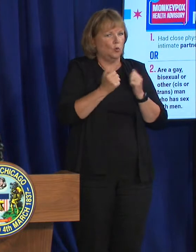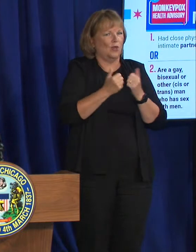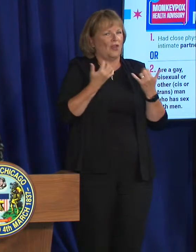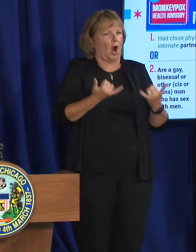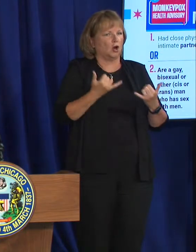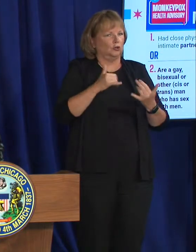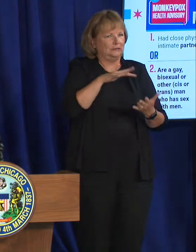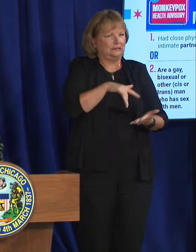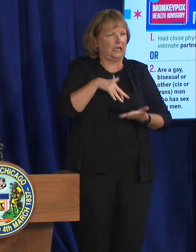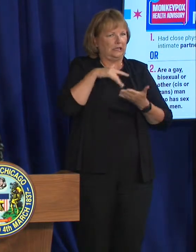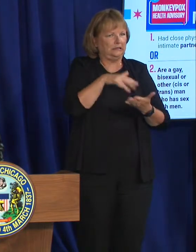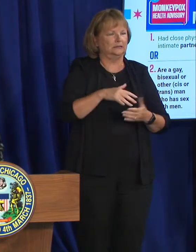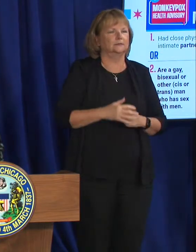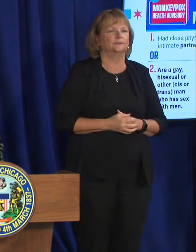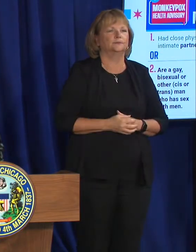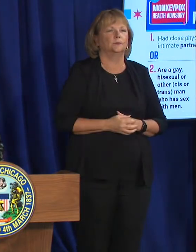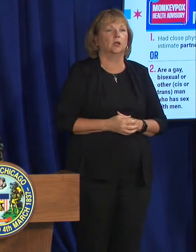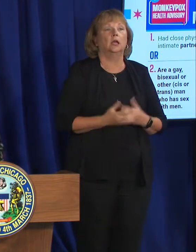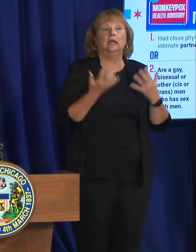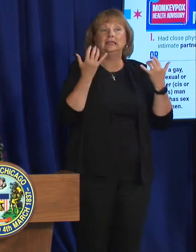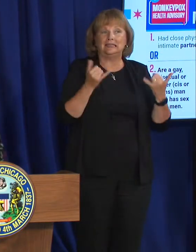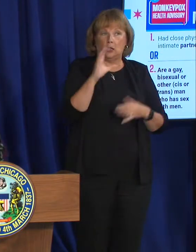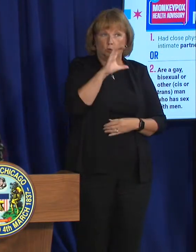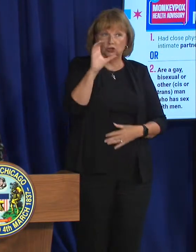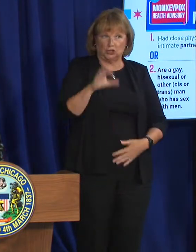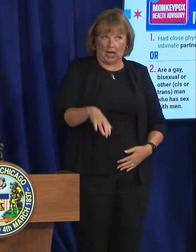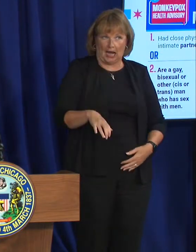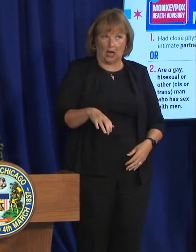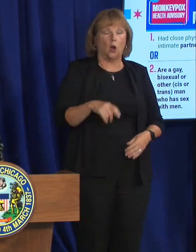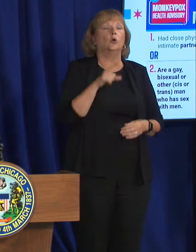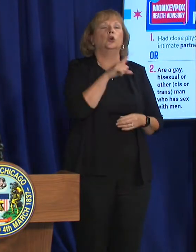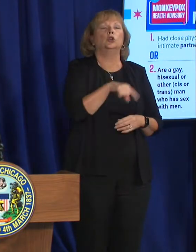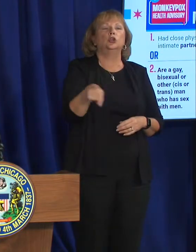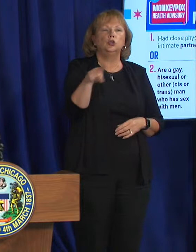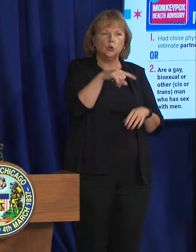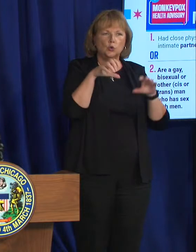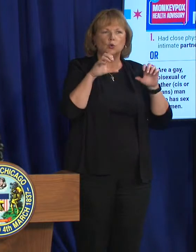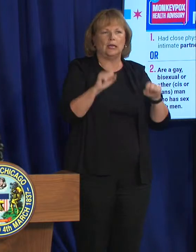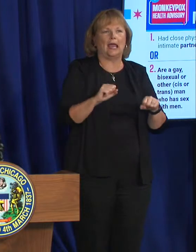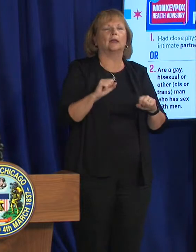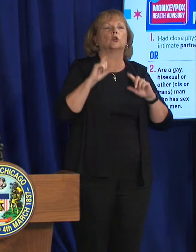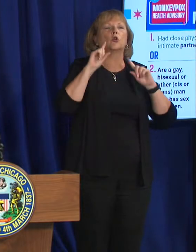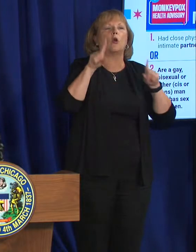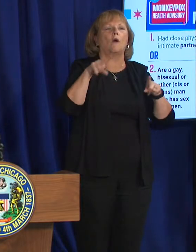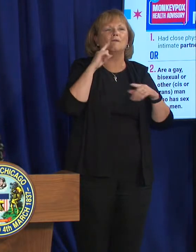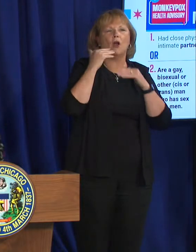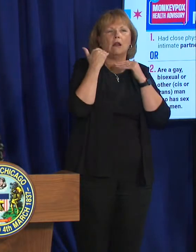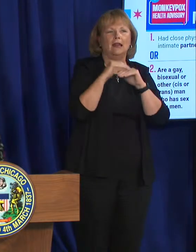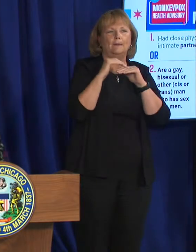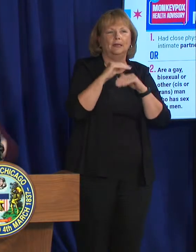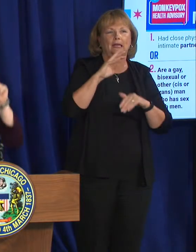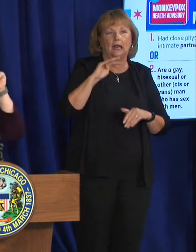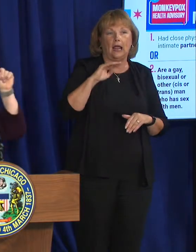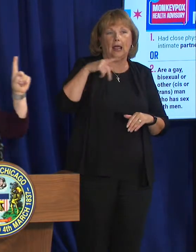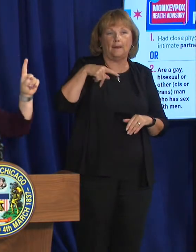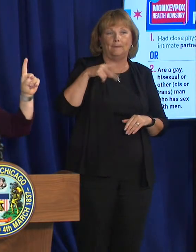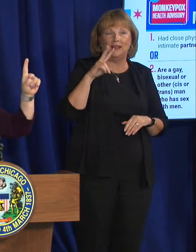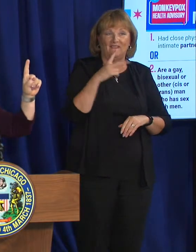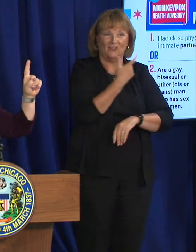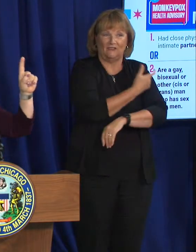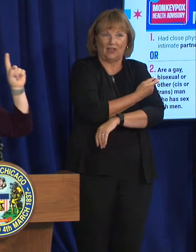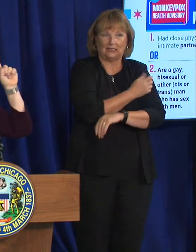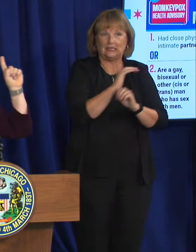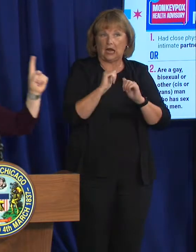epidemiology. So currently in Chicago, you are eligible for our limited MPV vaccine. Number